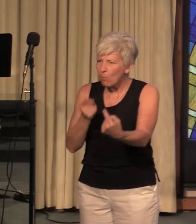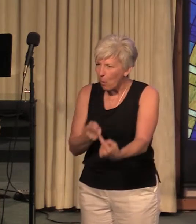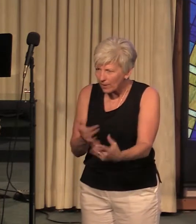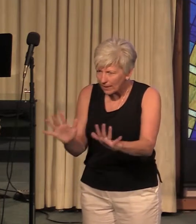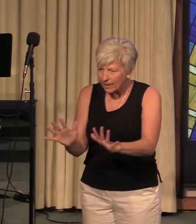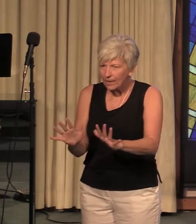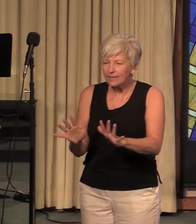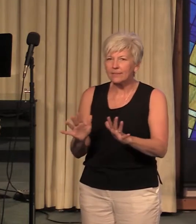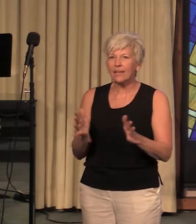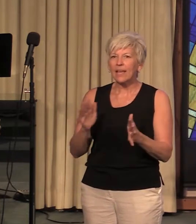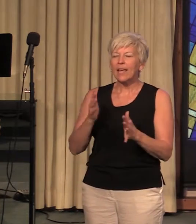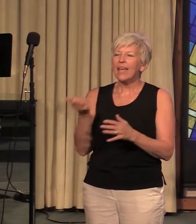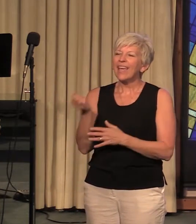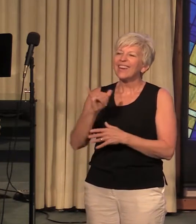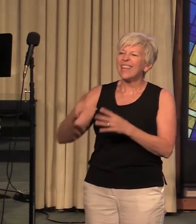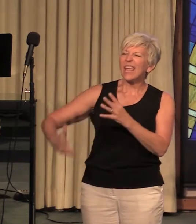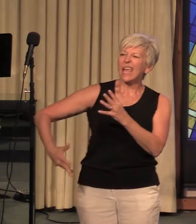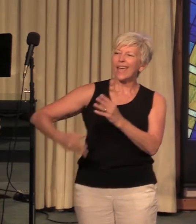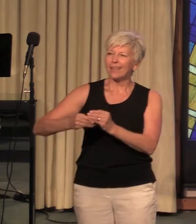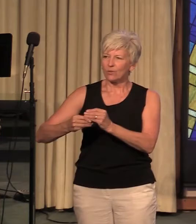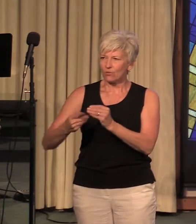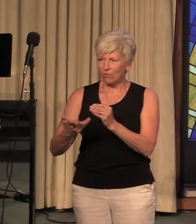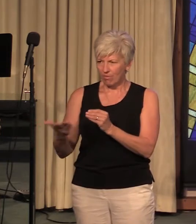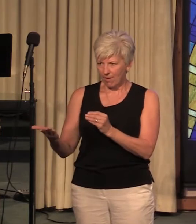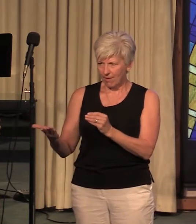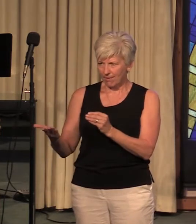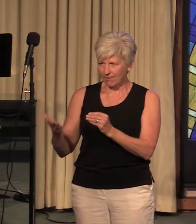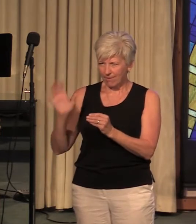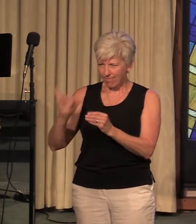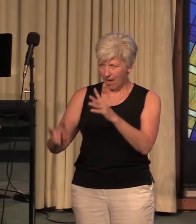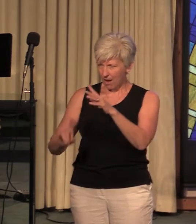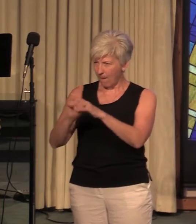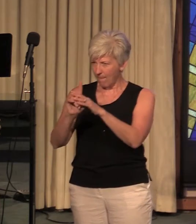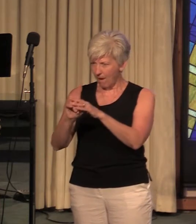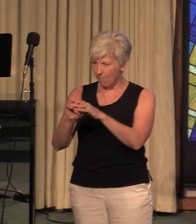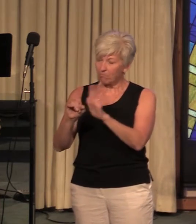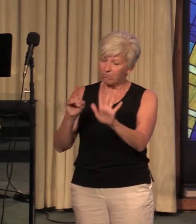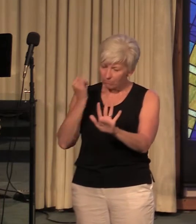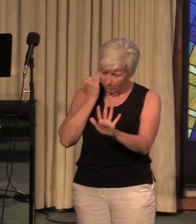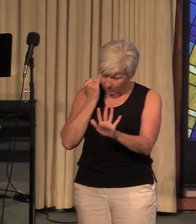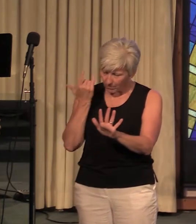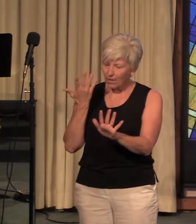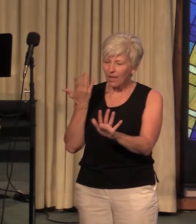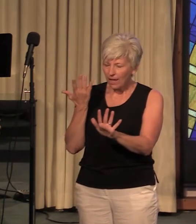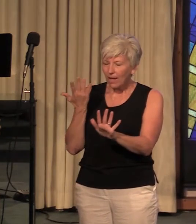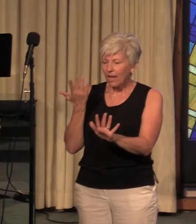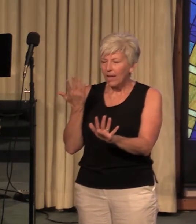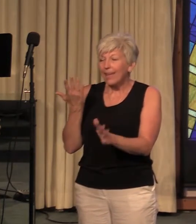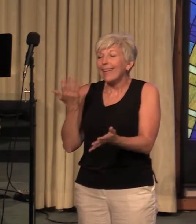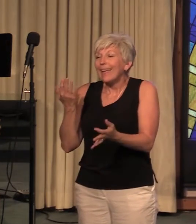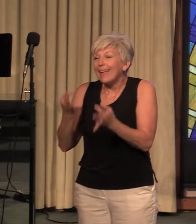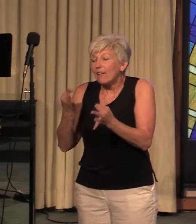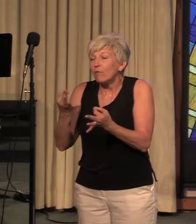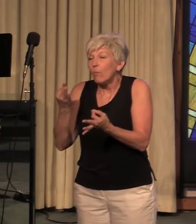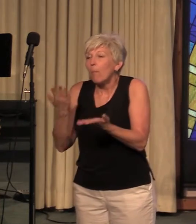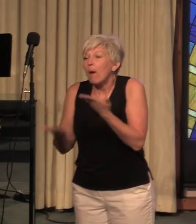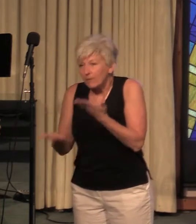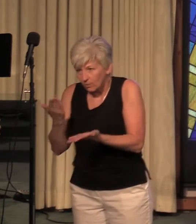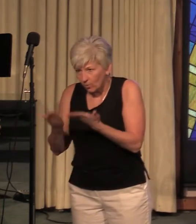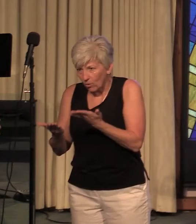any extra things that come along if possible it's good to put those off until